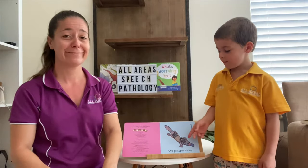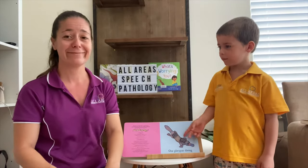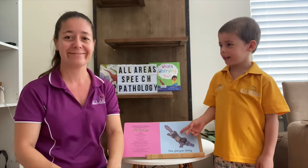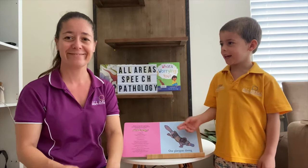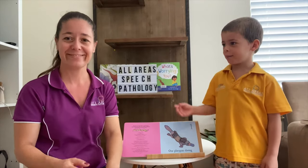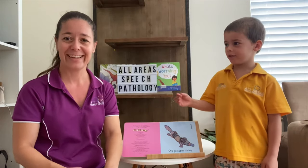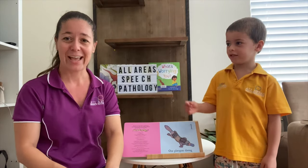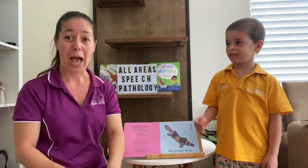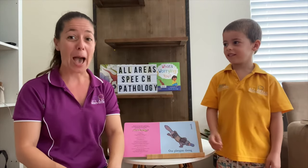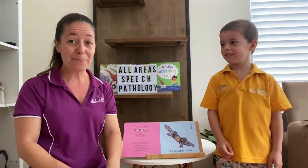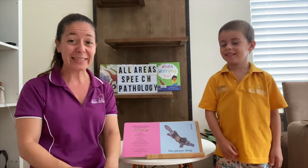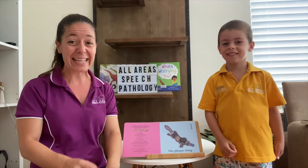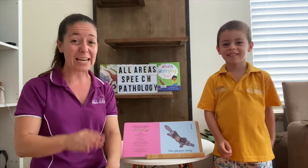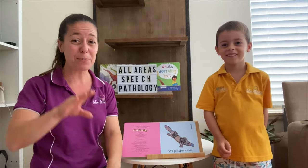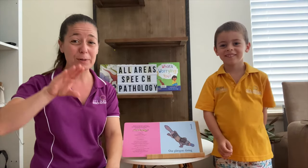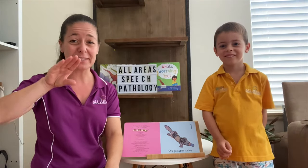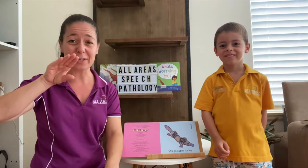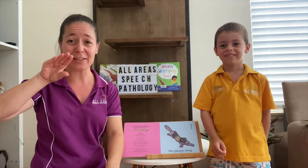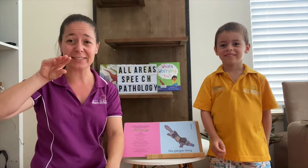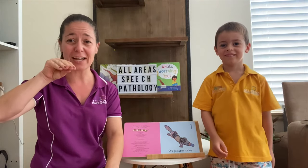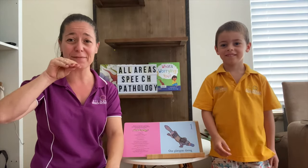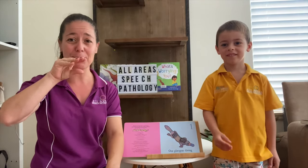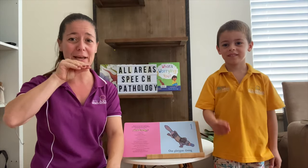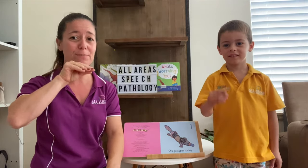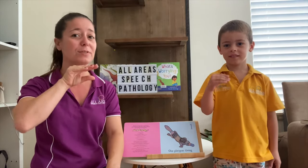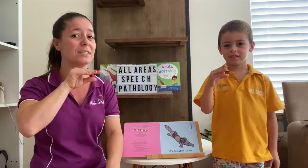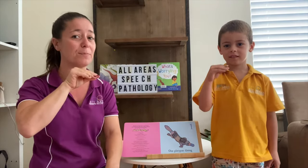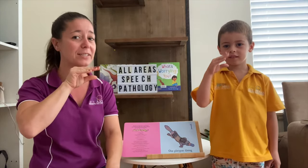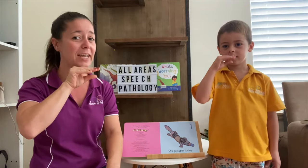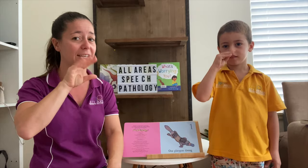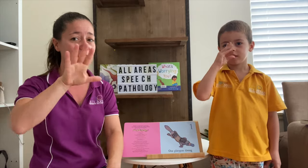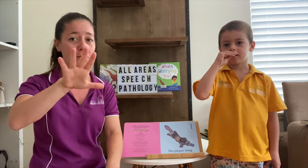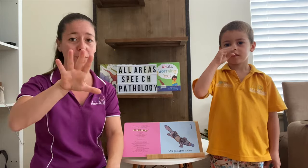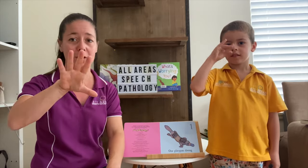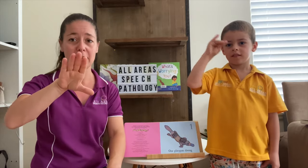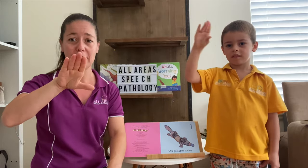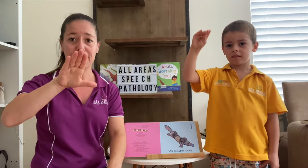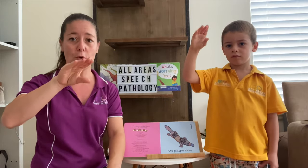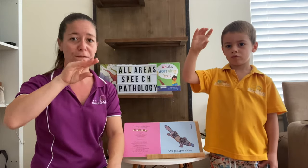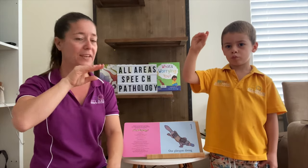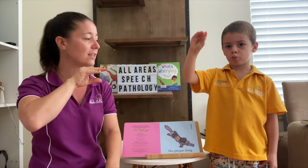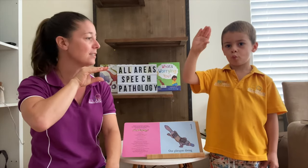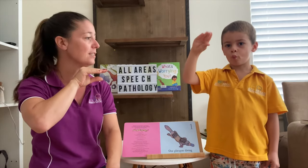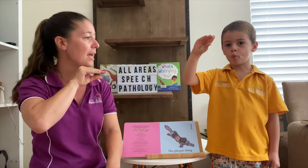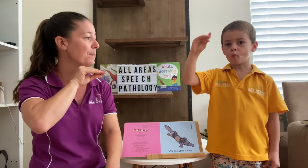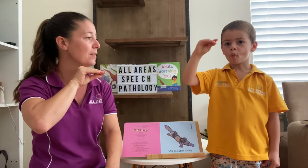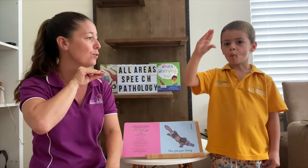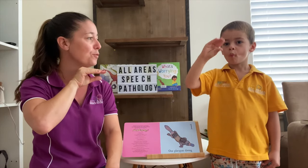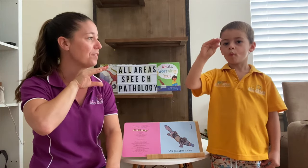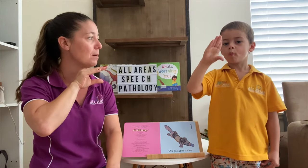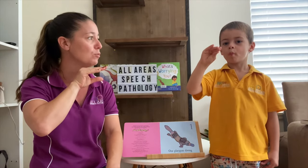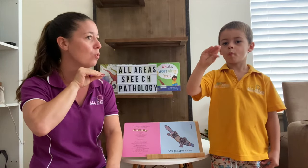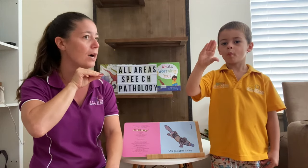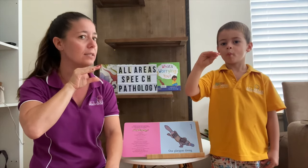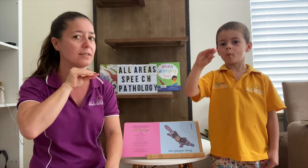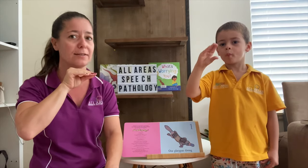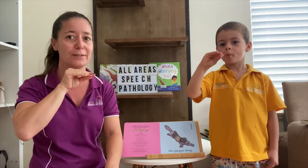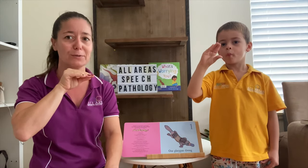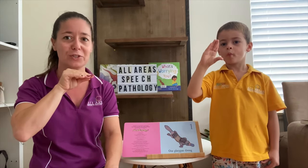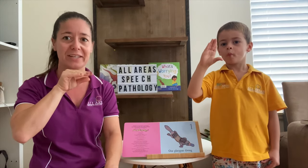A platypus. A platypus. So the sign for platypus is by taking your four fingers and tapping them on your thumb twice under your chin.